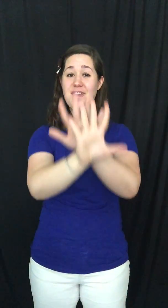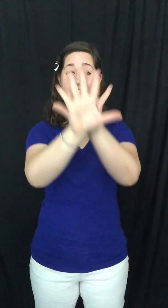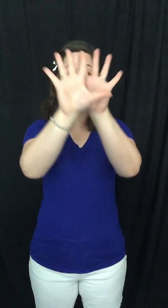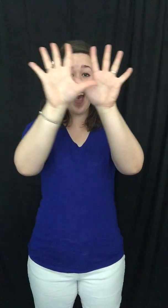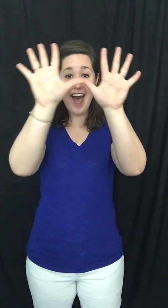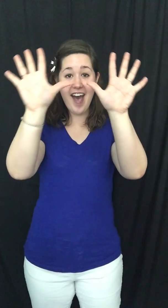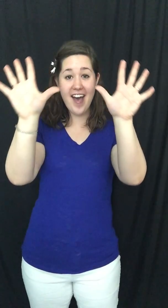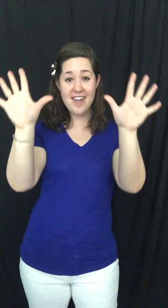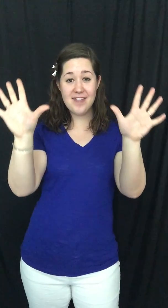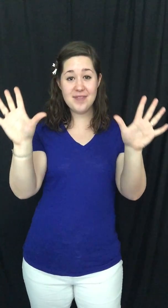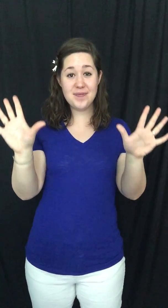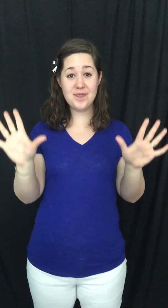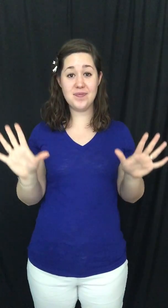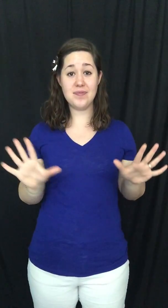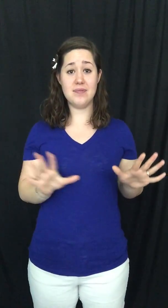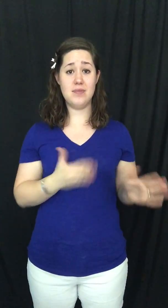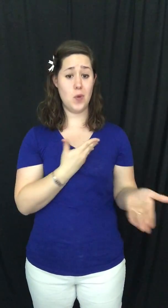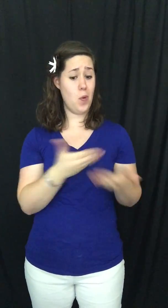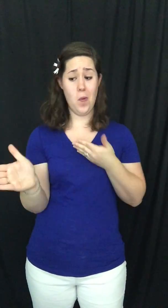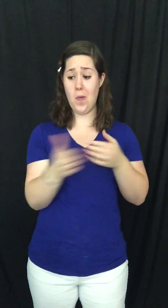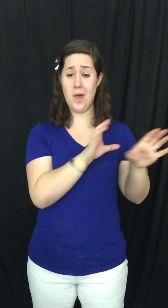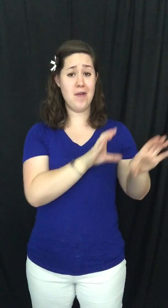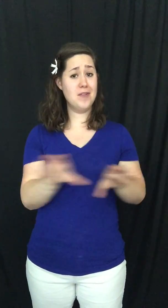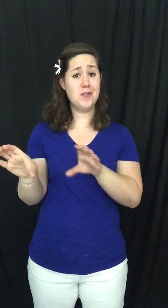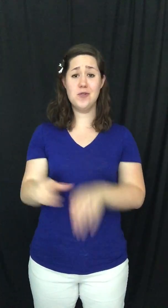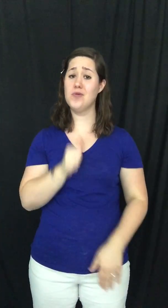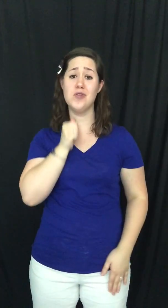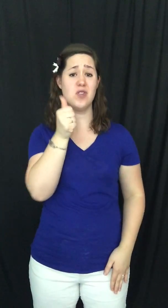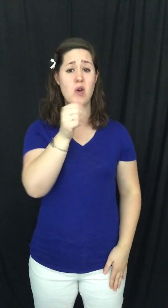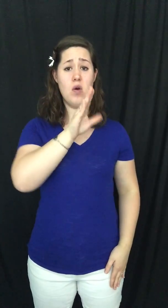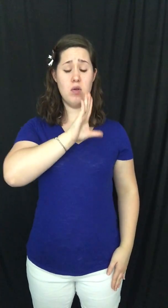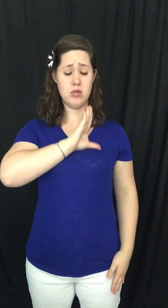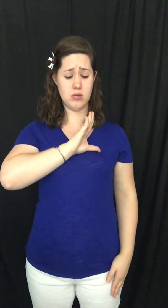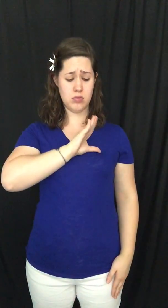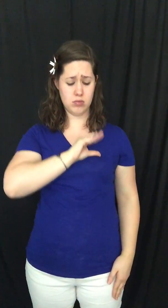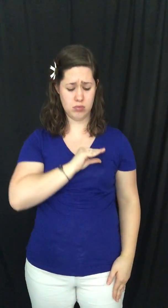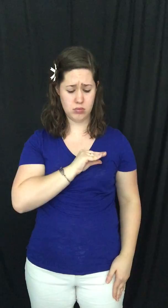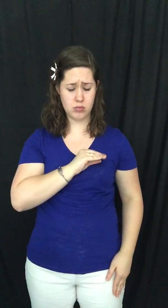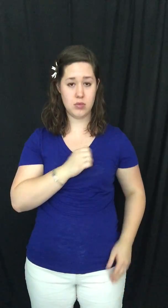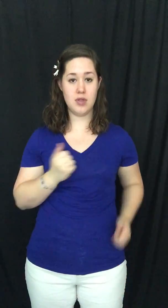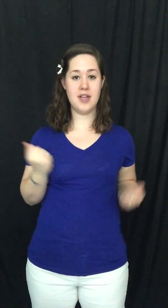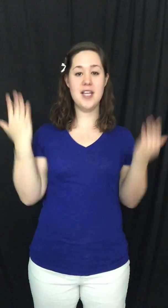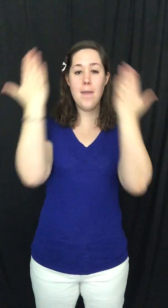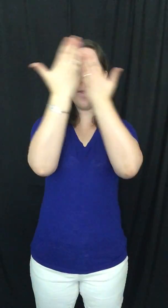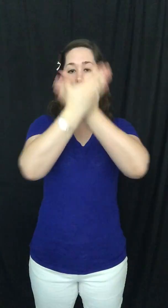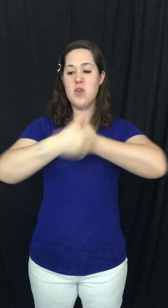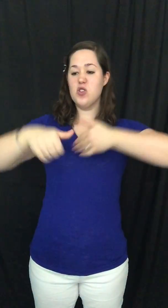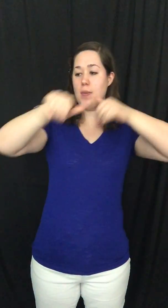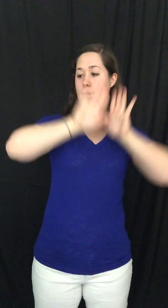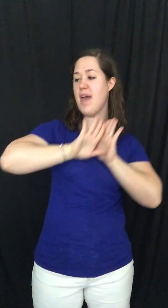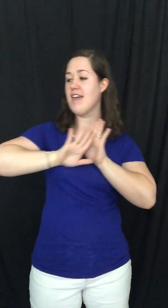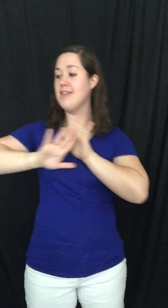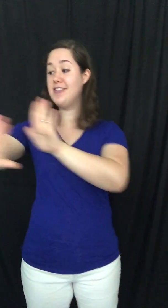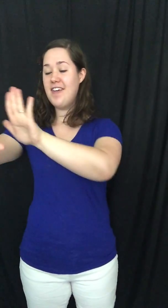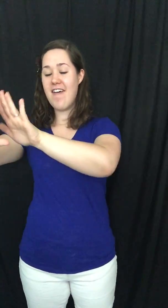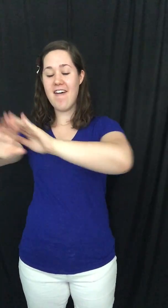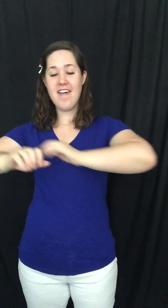have Whatever you do, just don't look back Keep on pushing back the dark,